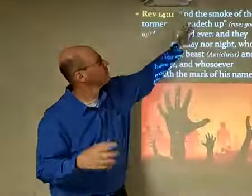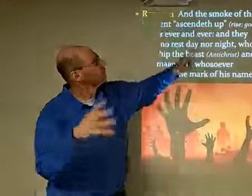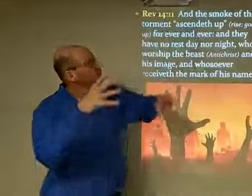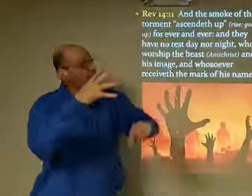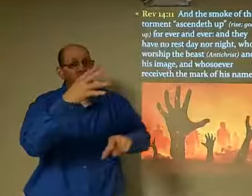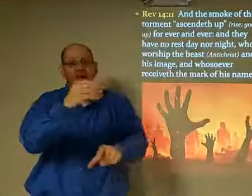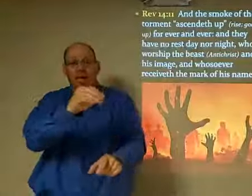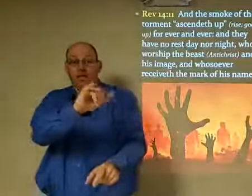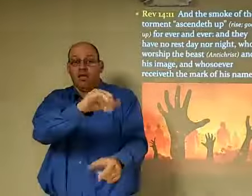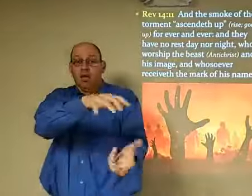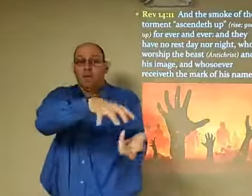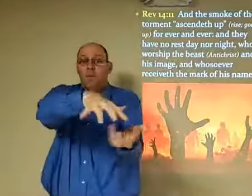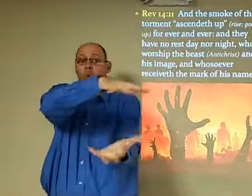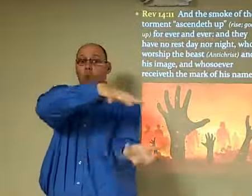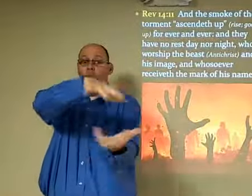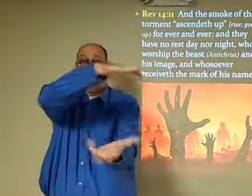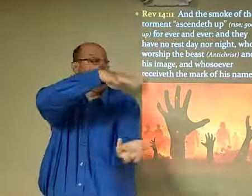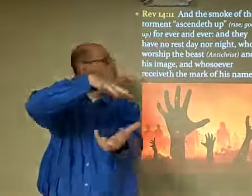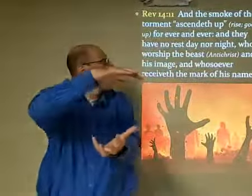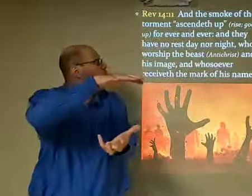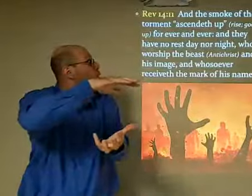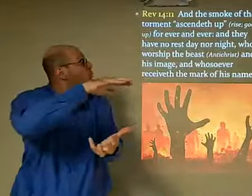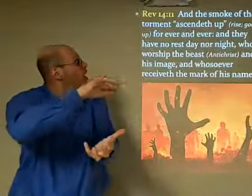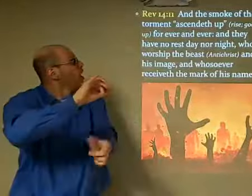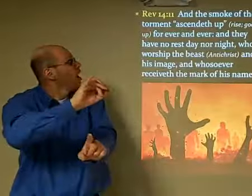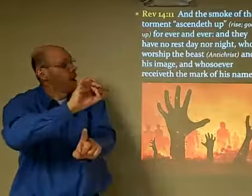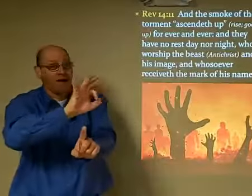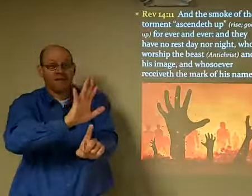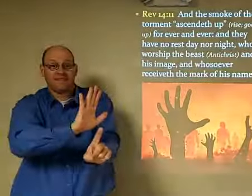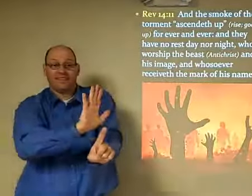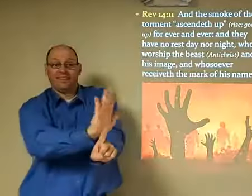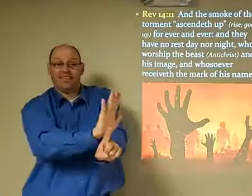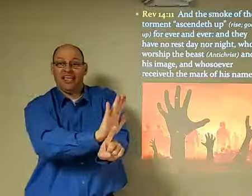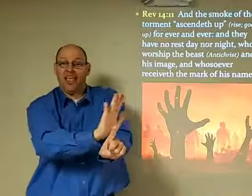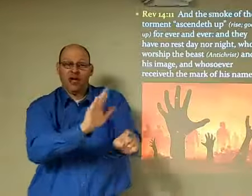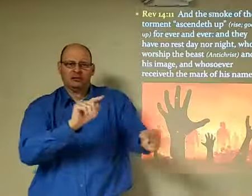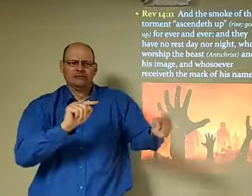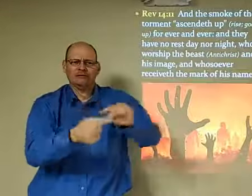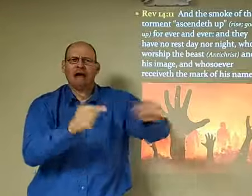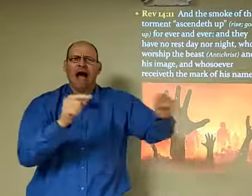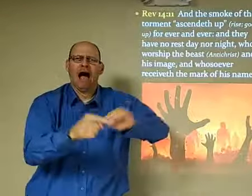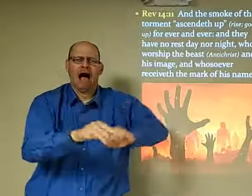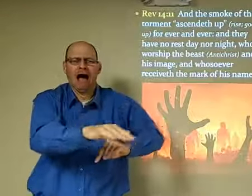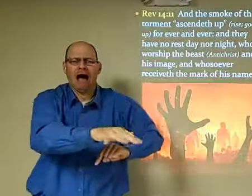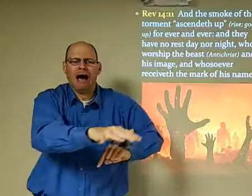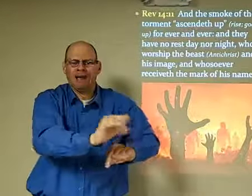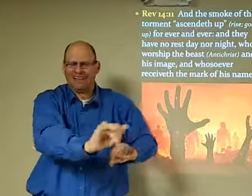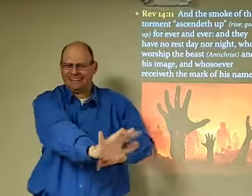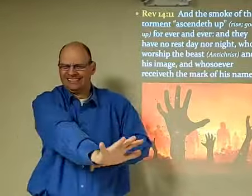Verse 11. And the smoke of their torment ascendeth up.